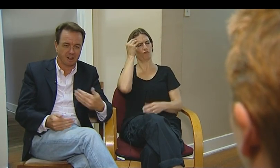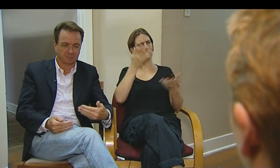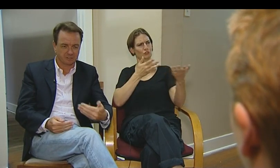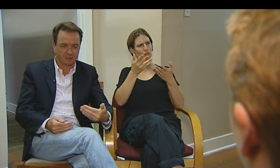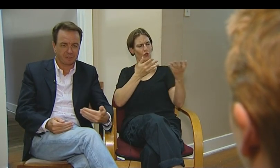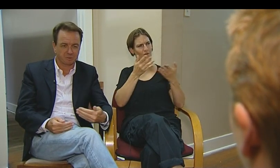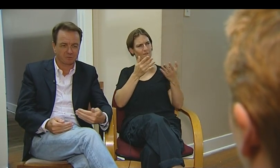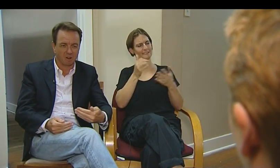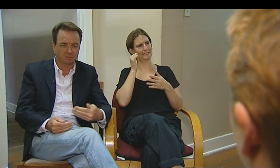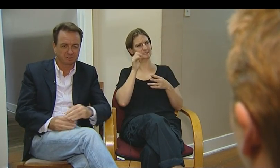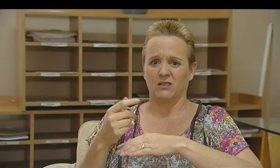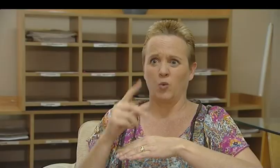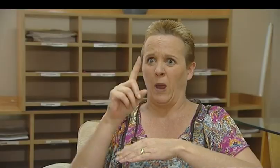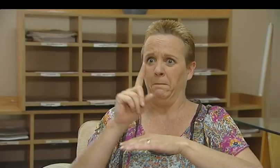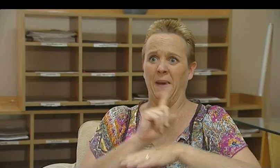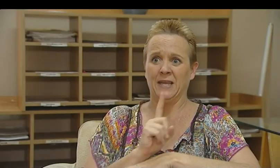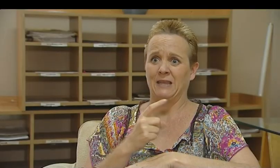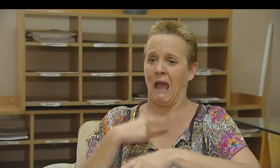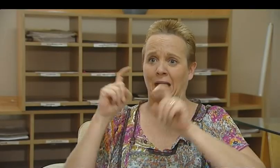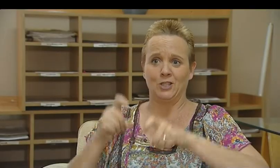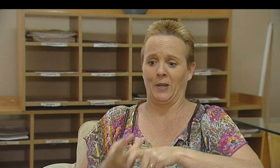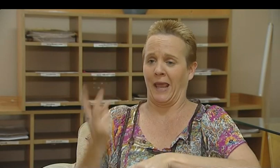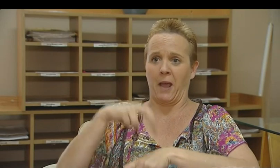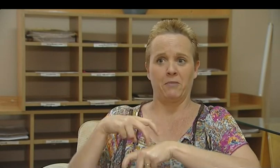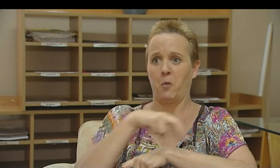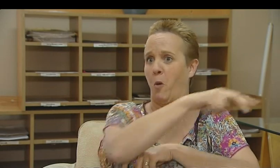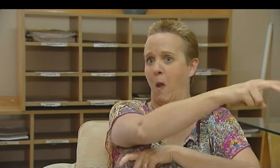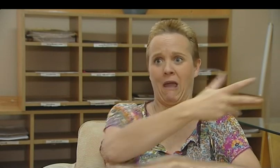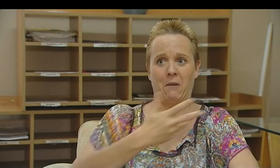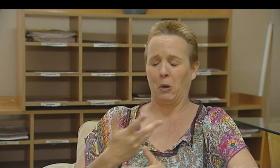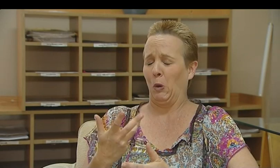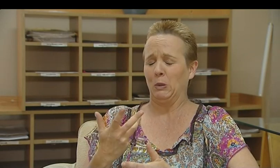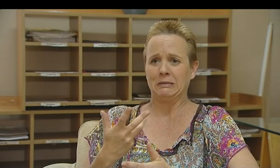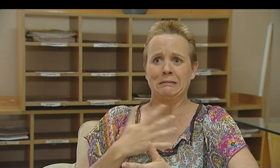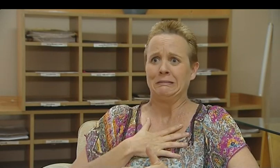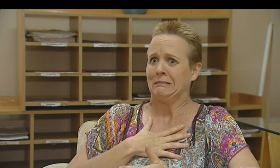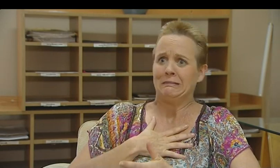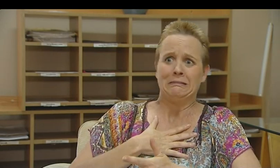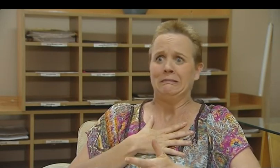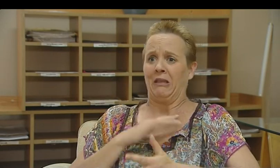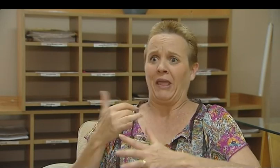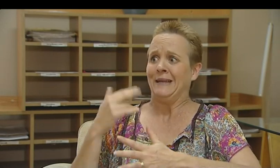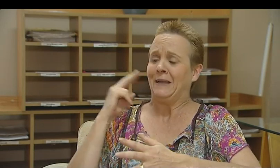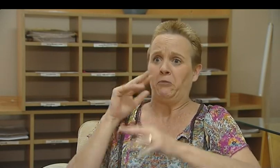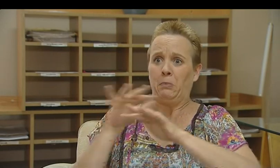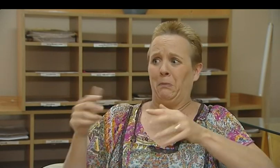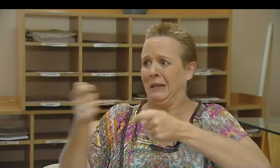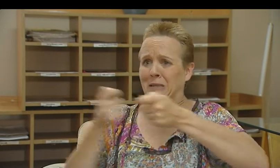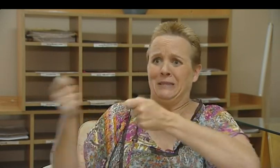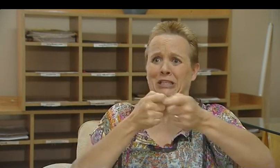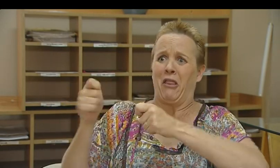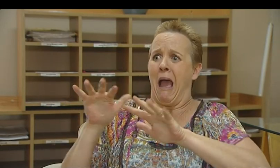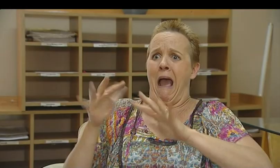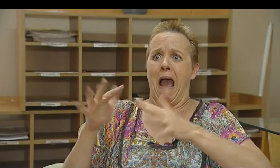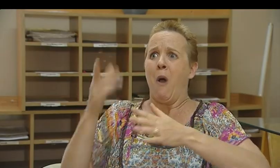did you realize that something was wrong? I think after about a minute I had to get up and walk out because I